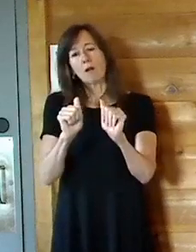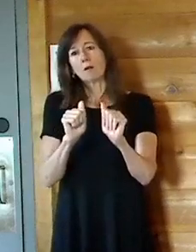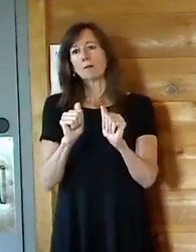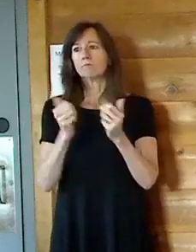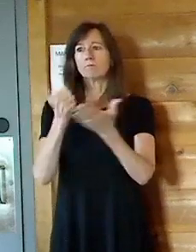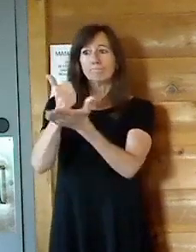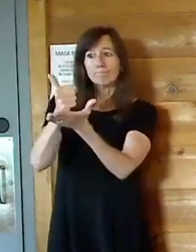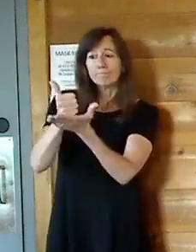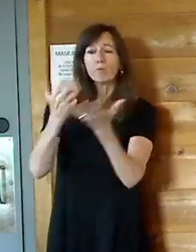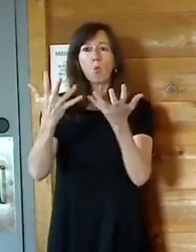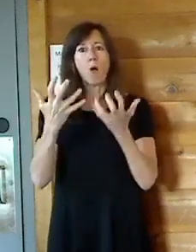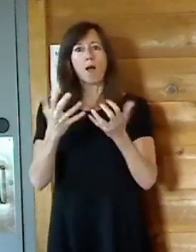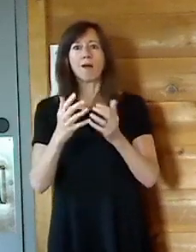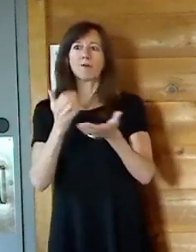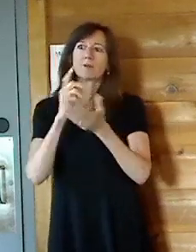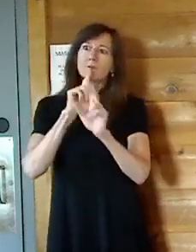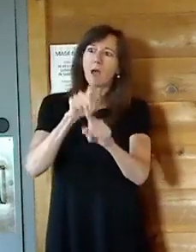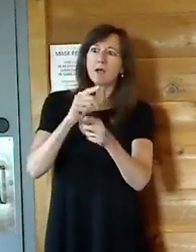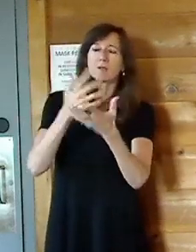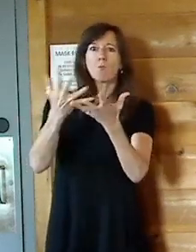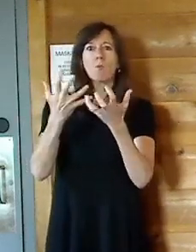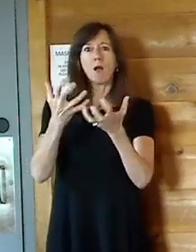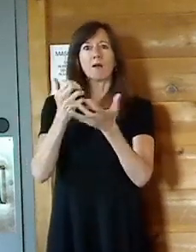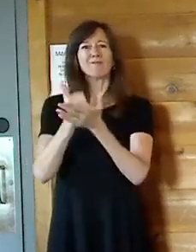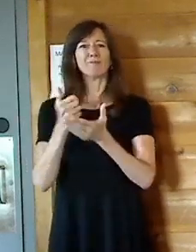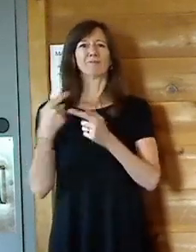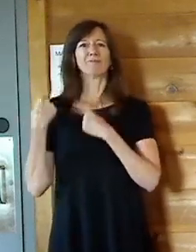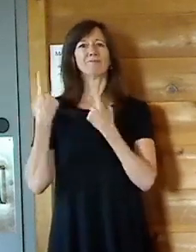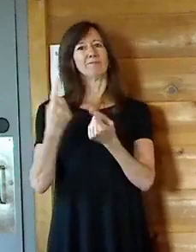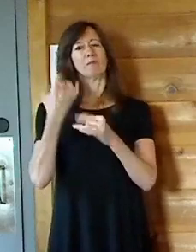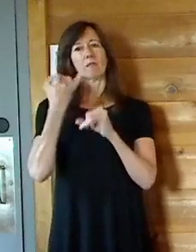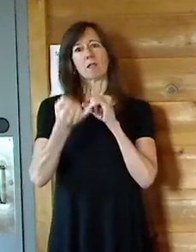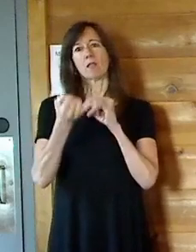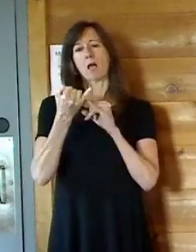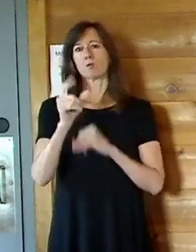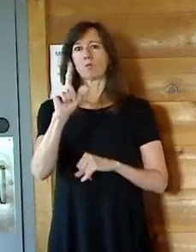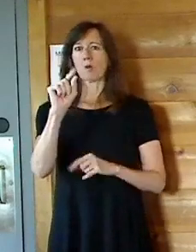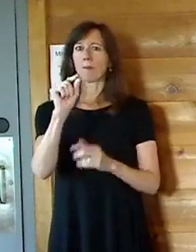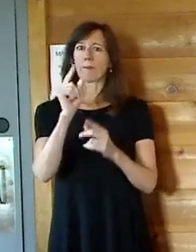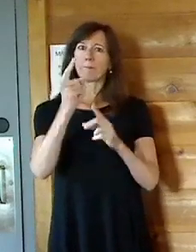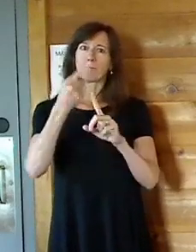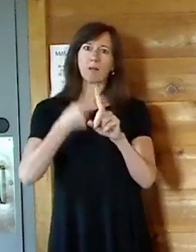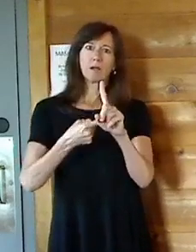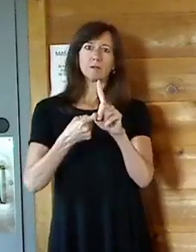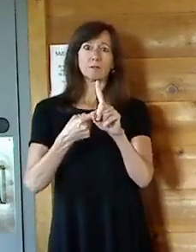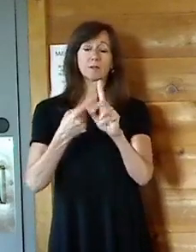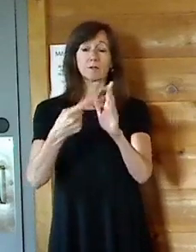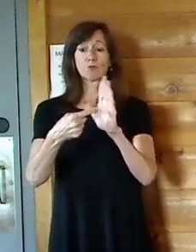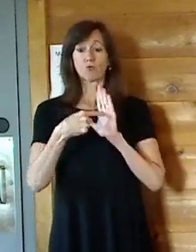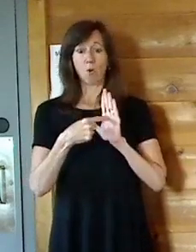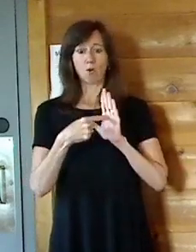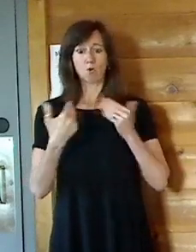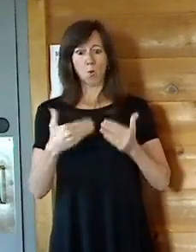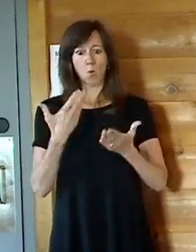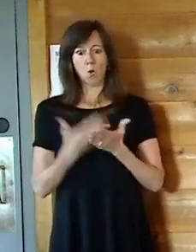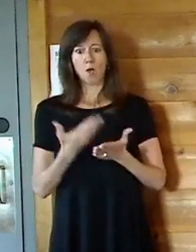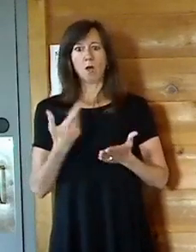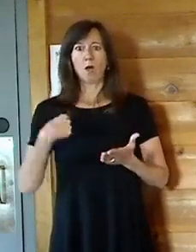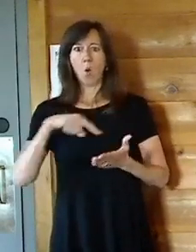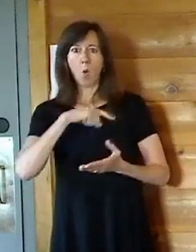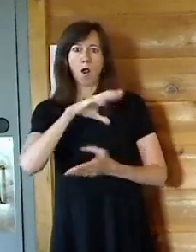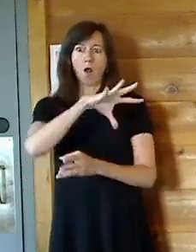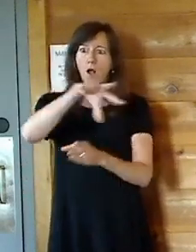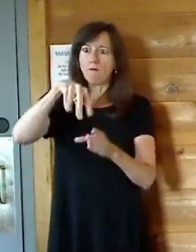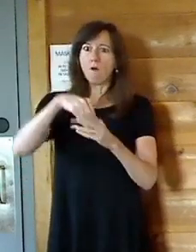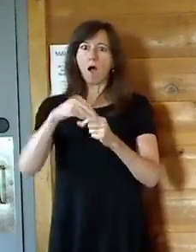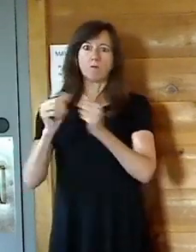the last 20 months have taught us anything, have taught us that we are all in this together in some way. Meaning, we like it, we don't like it,